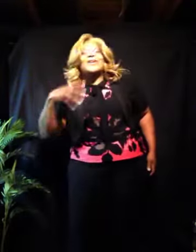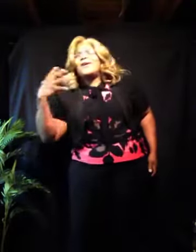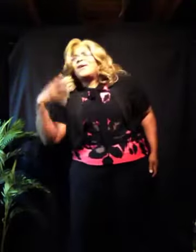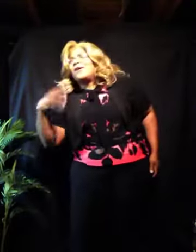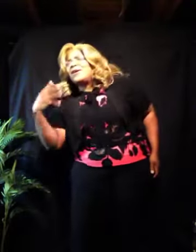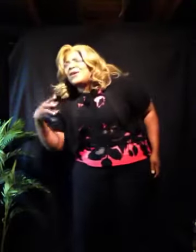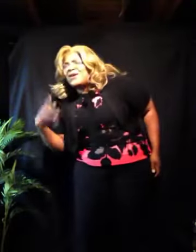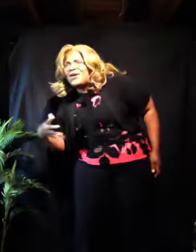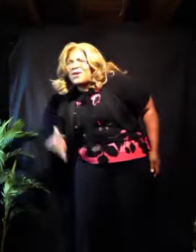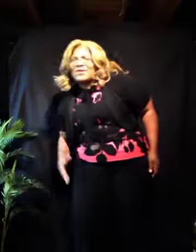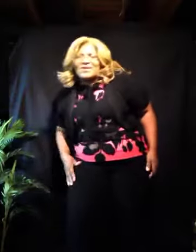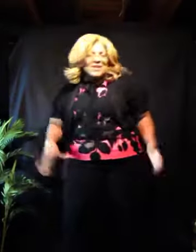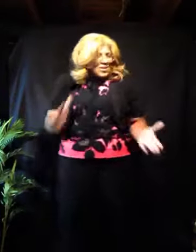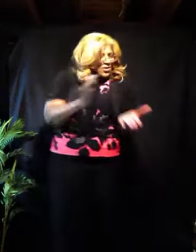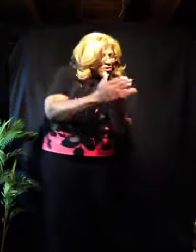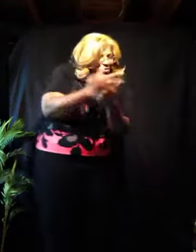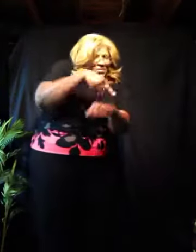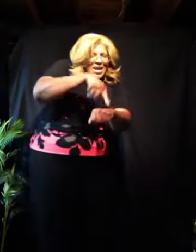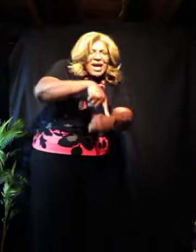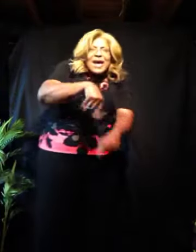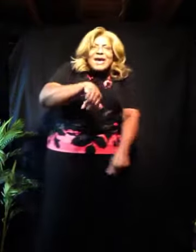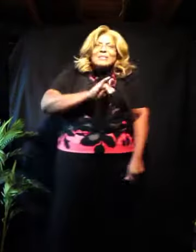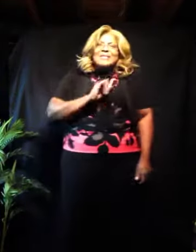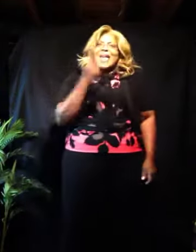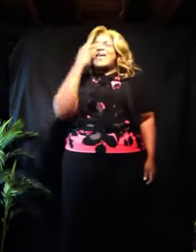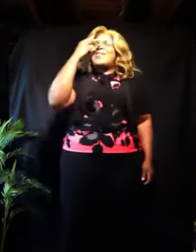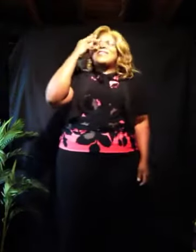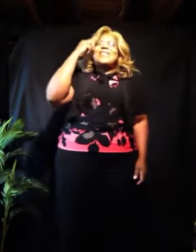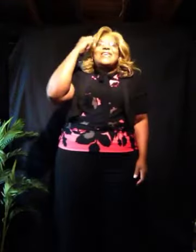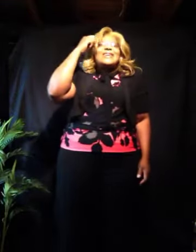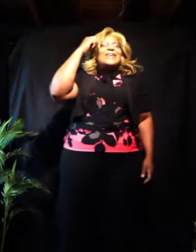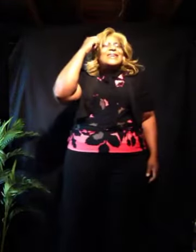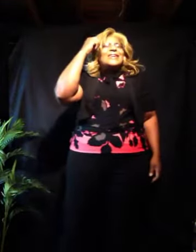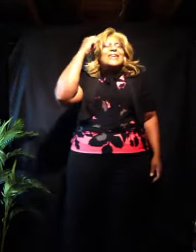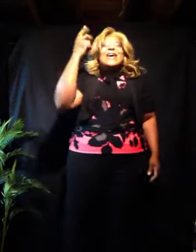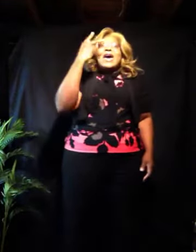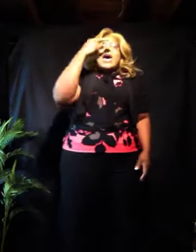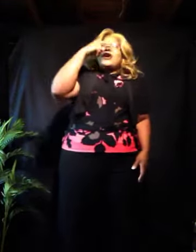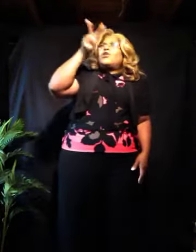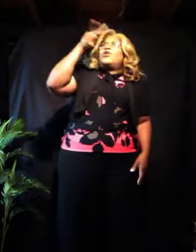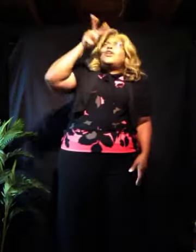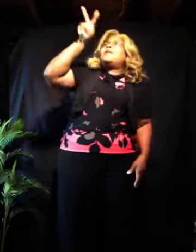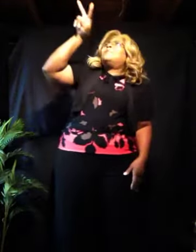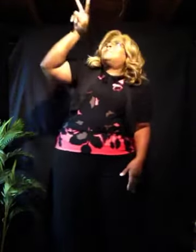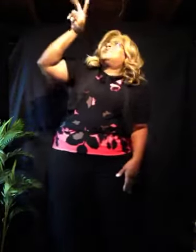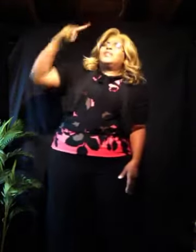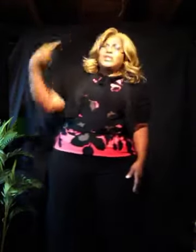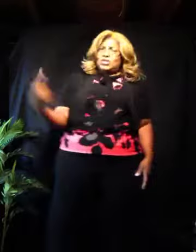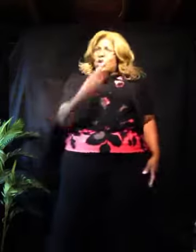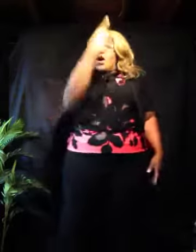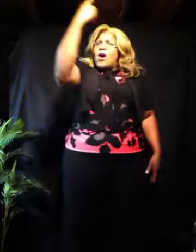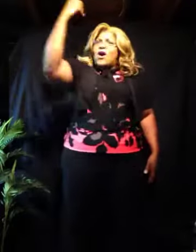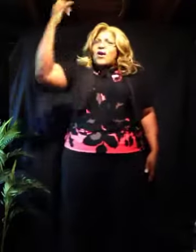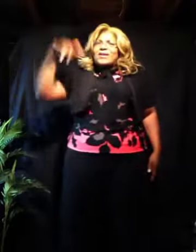Sometimes I think I glimpse eternity